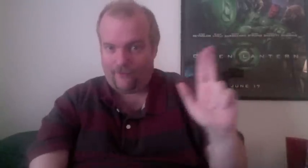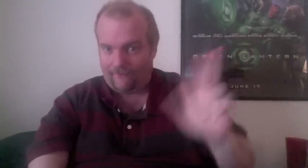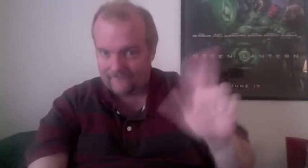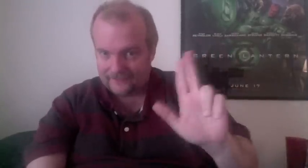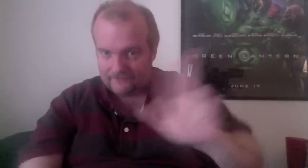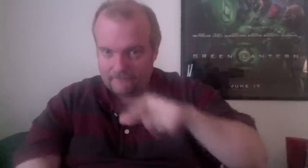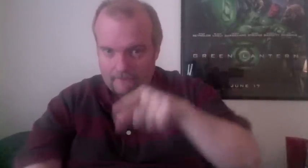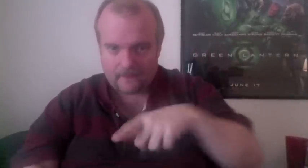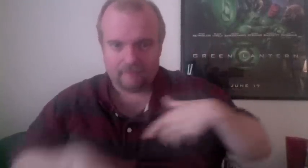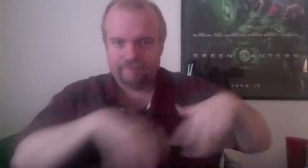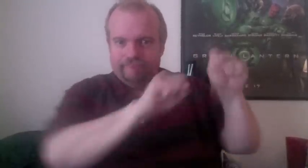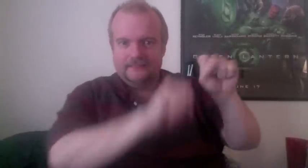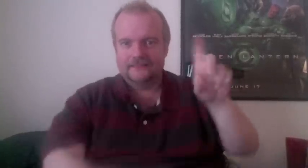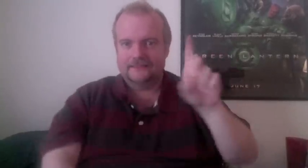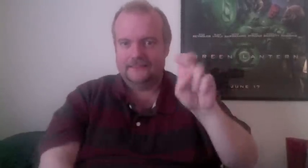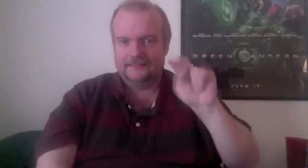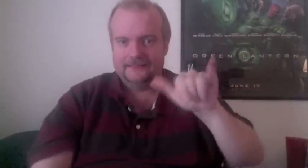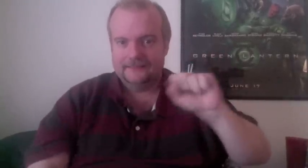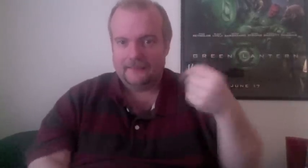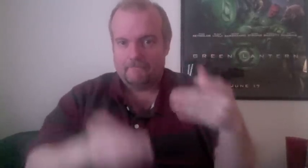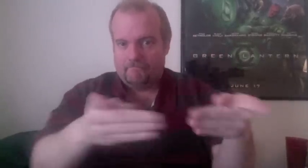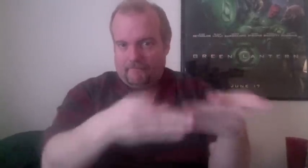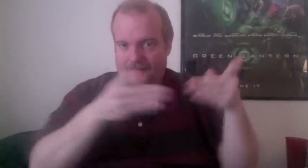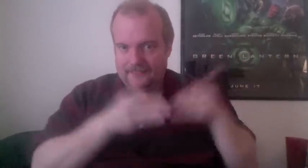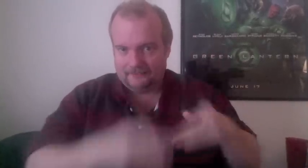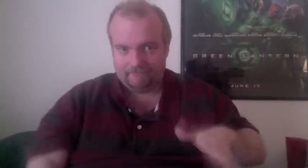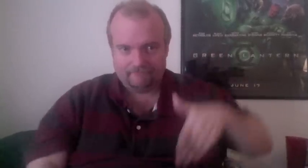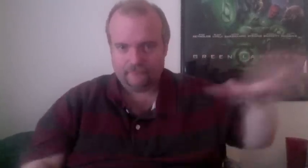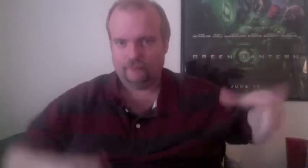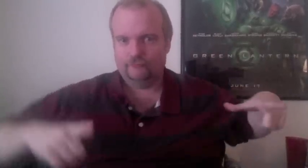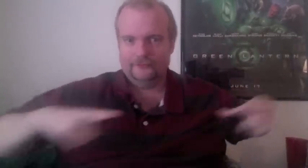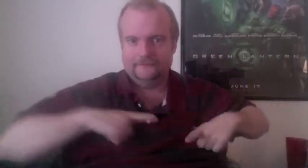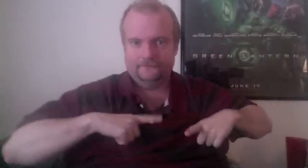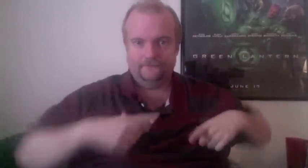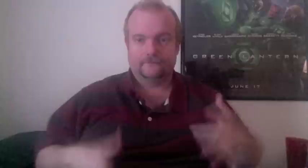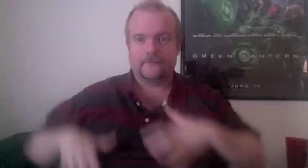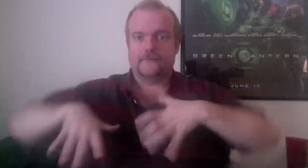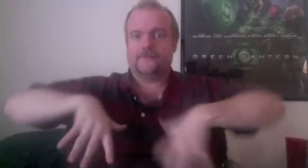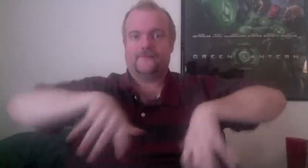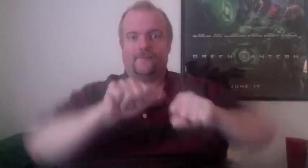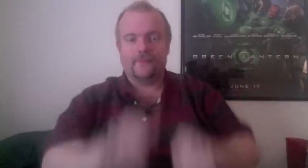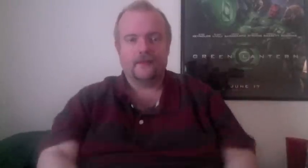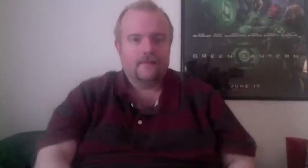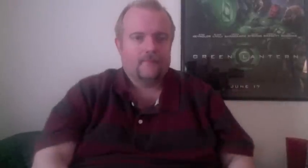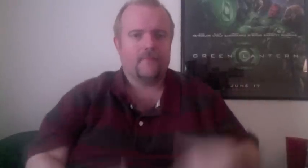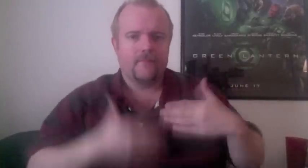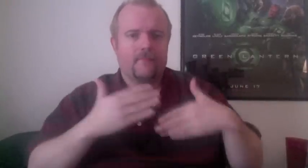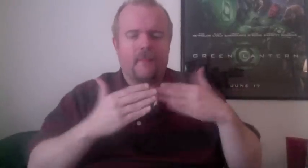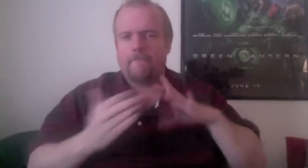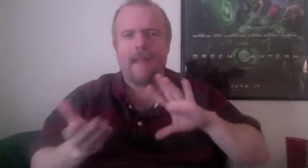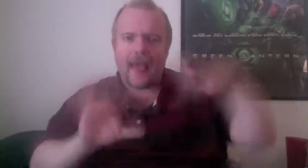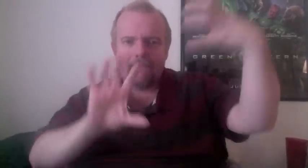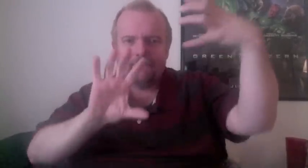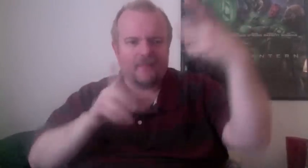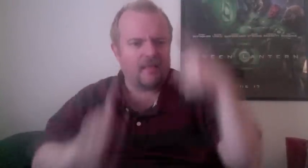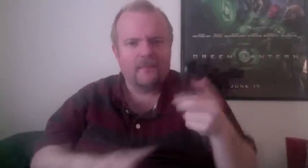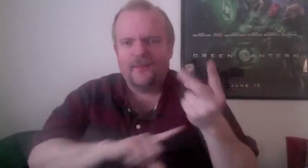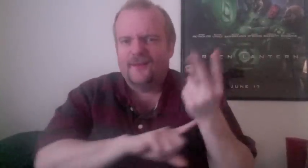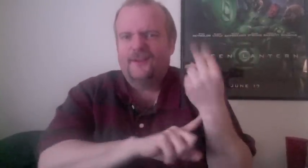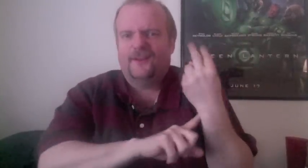you can hear them, and you can feel them, but you just can't see them. A lot of times, I'll get touched or something, and it feels like a light